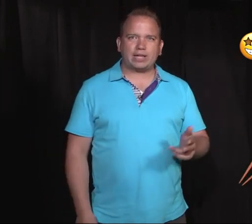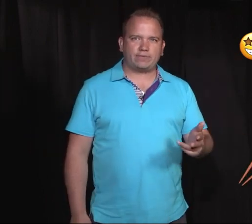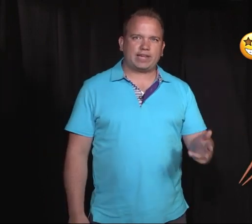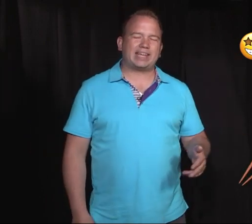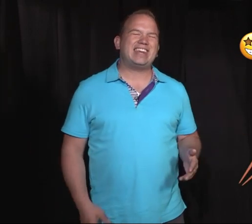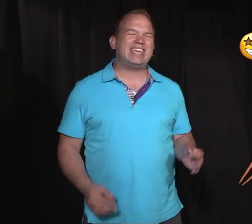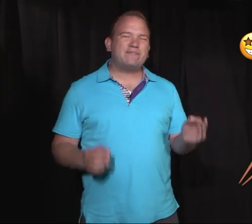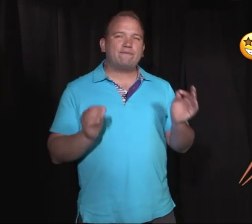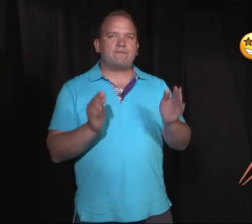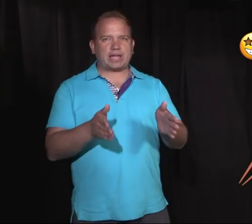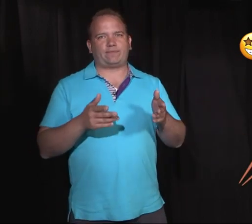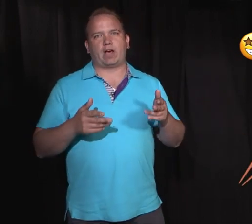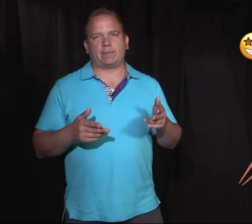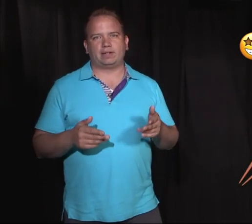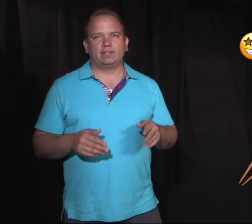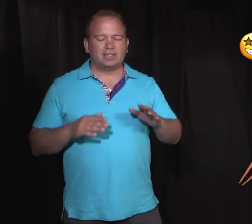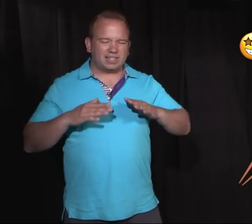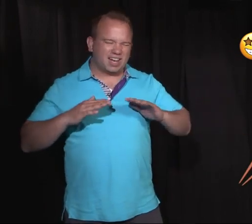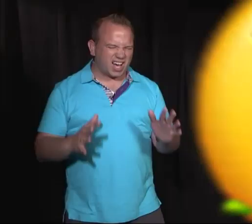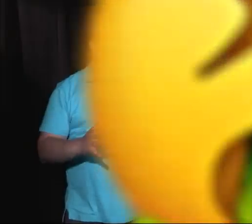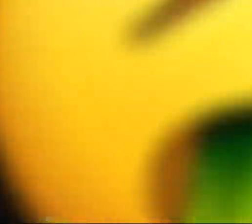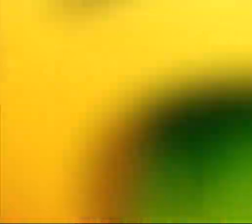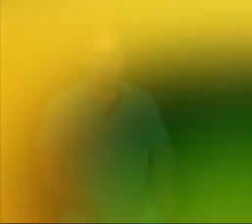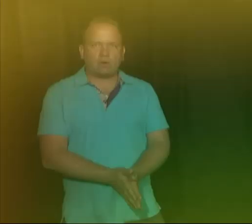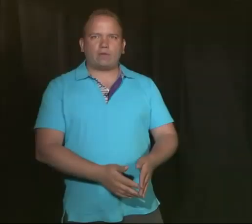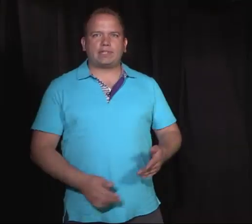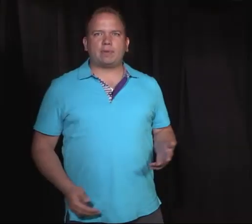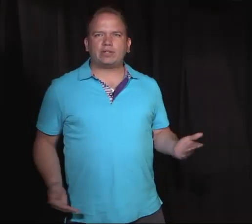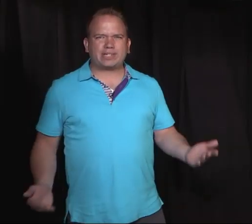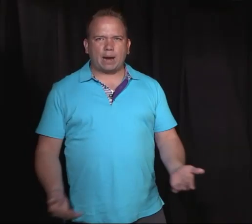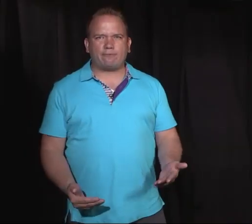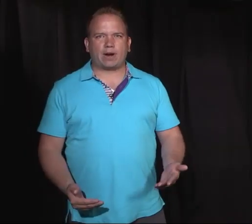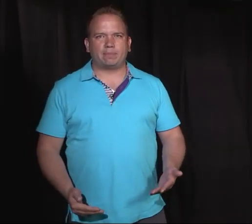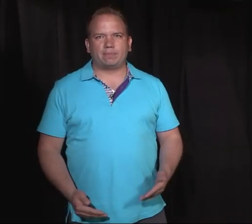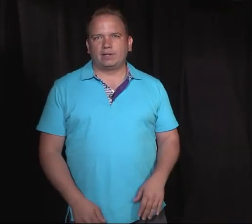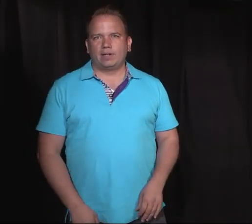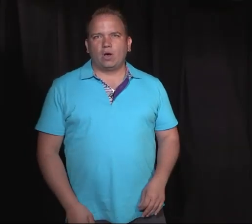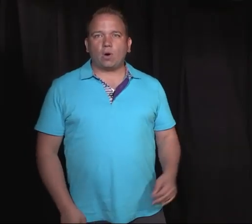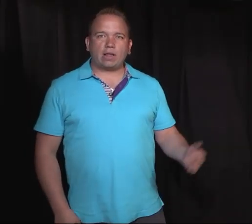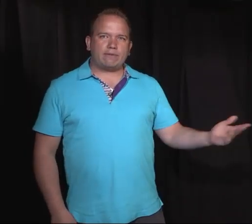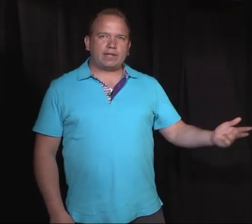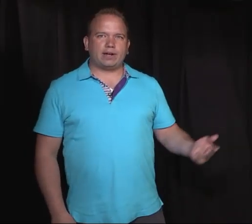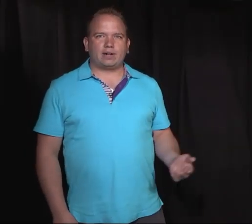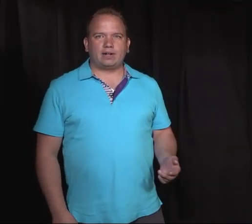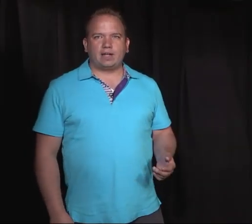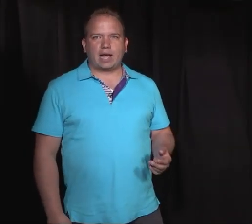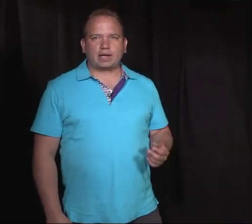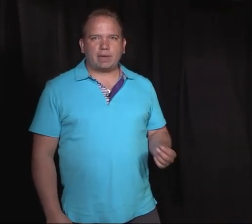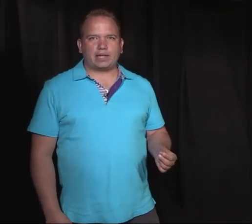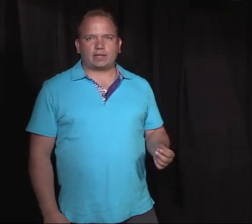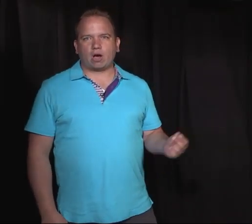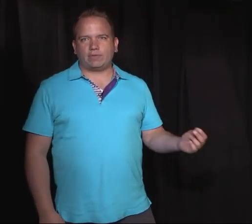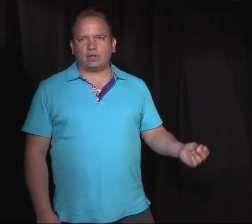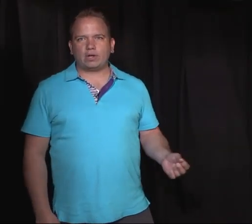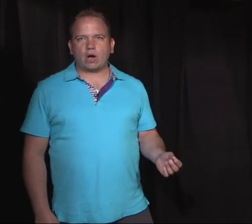breastfeeding, and even face vomit. Ugh, where do all these emojis come from? Well, every year, a committee called the Unicode